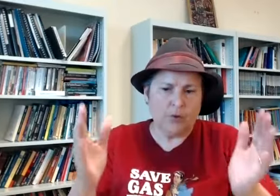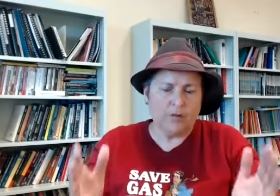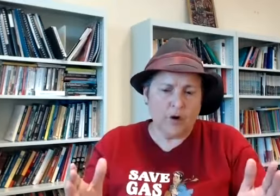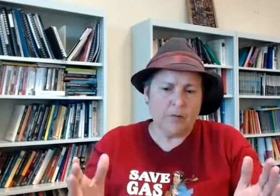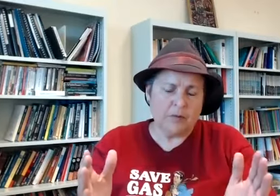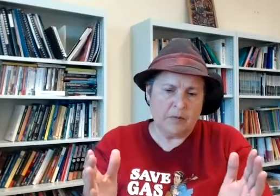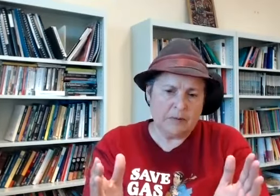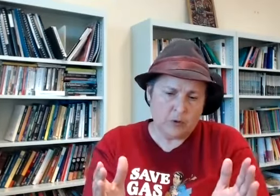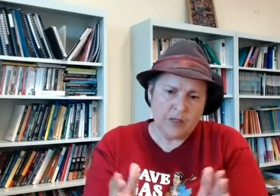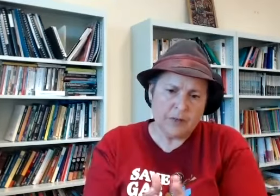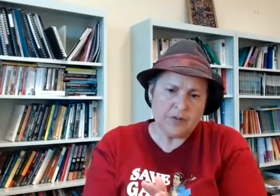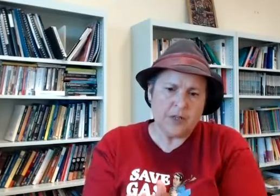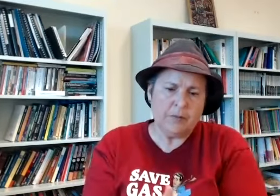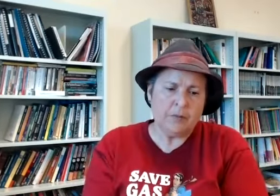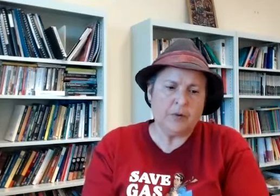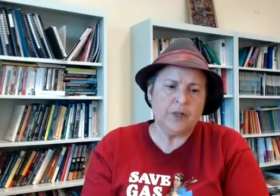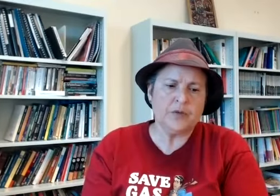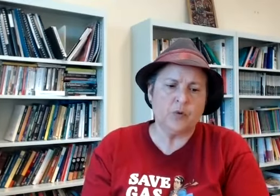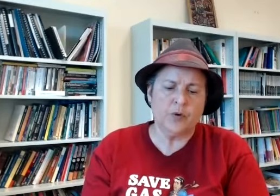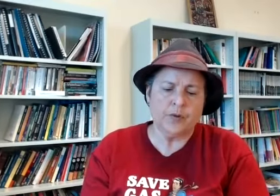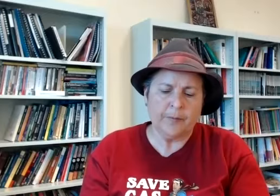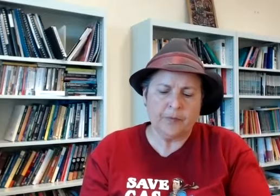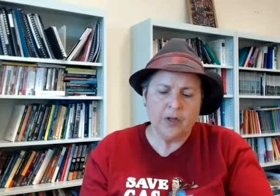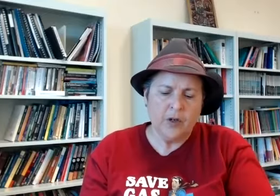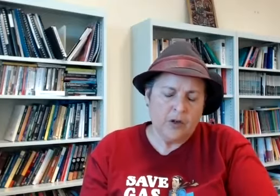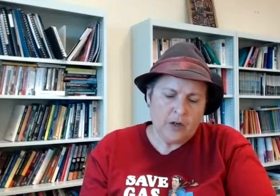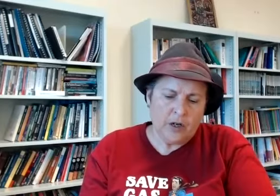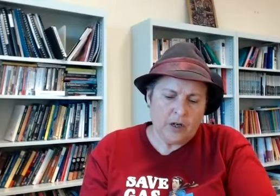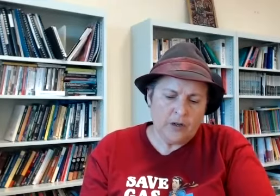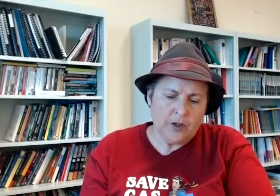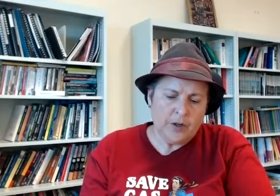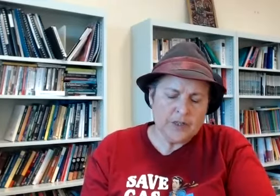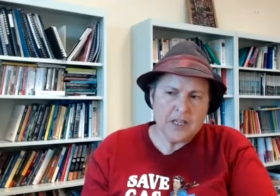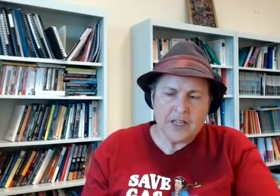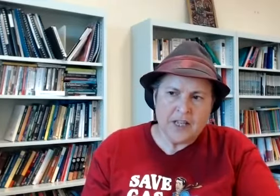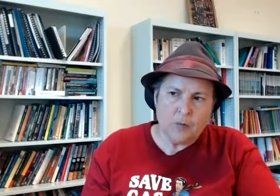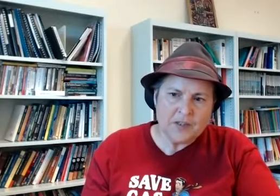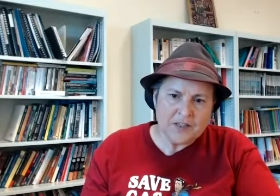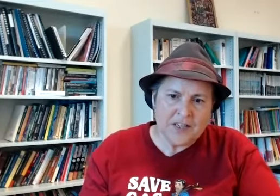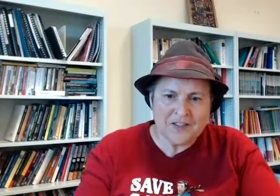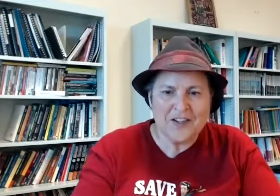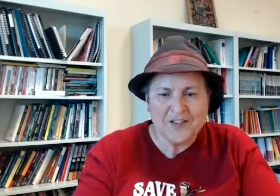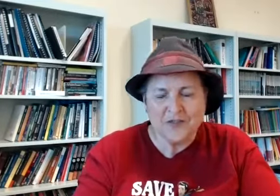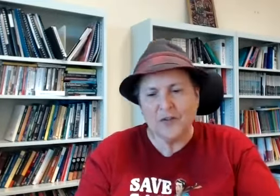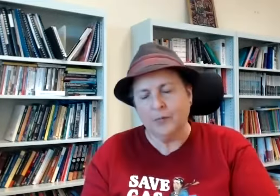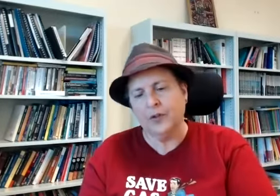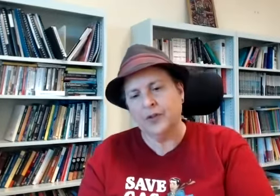environment that we've been talking about today but whether it is worth um uh you know as at that almost that second stage of development to